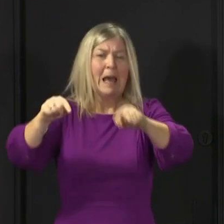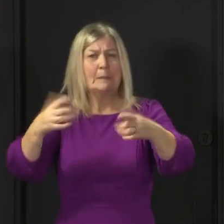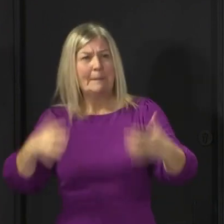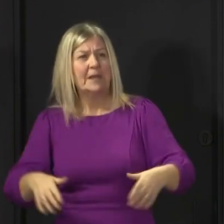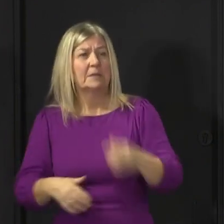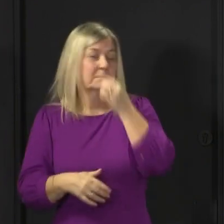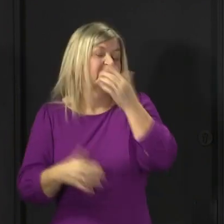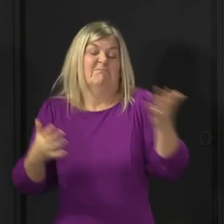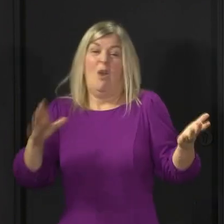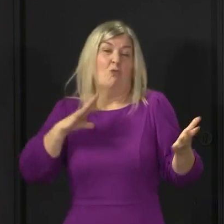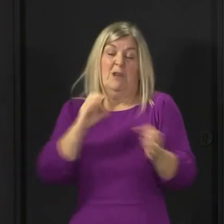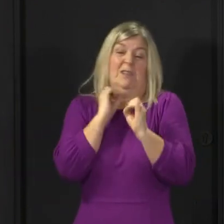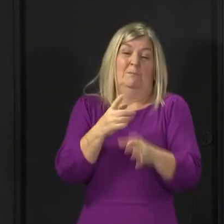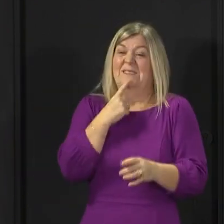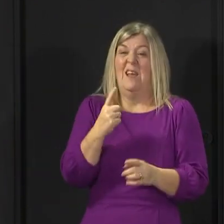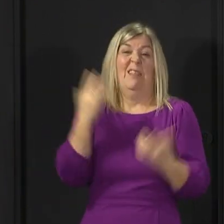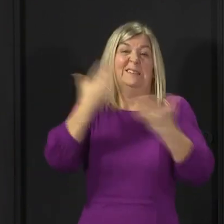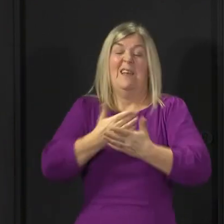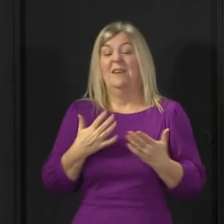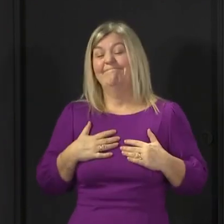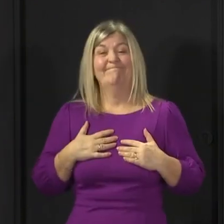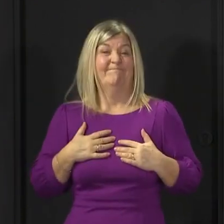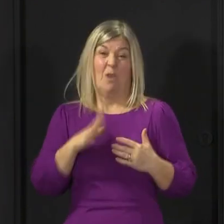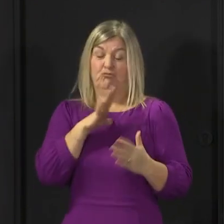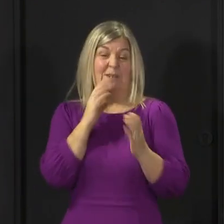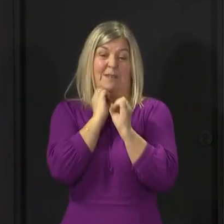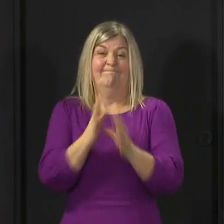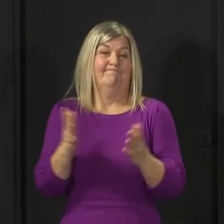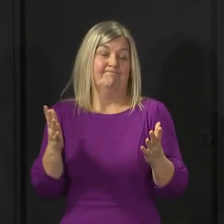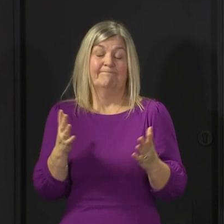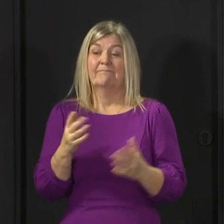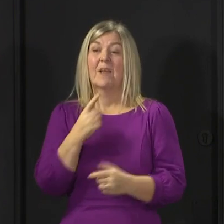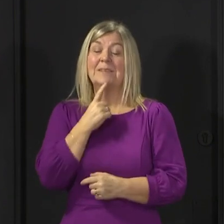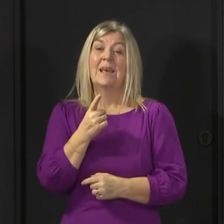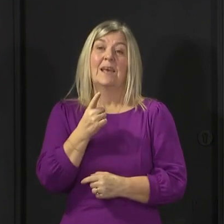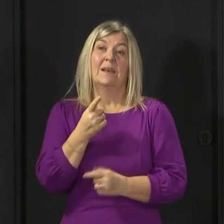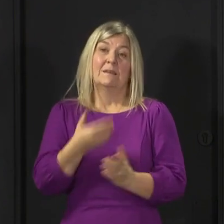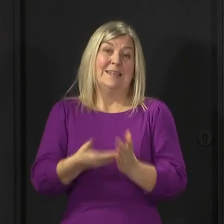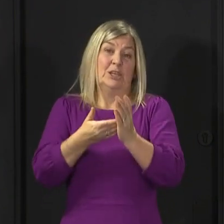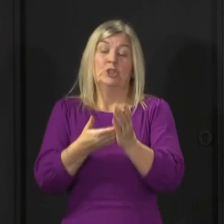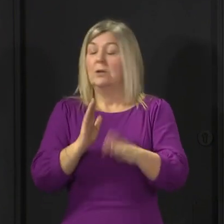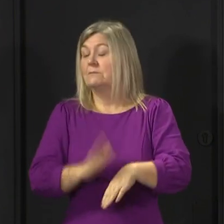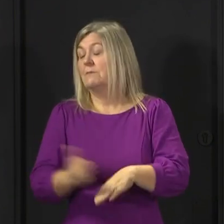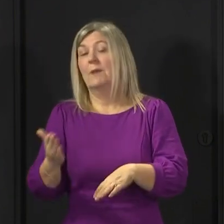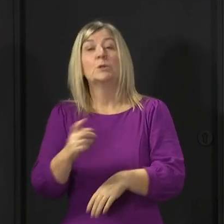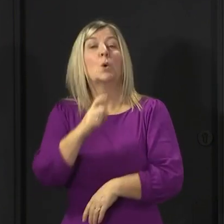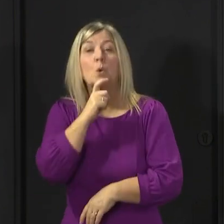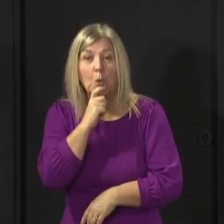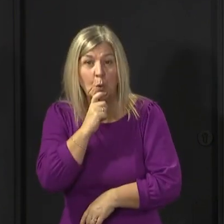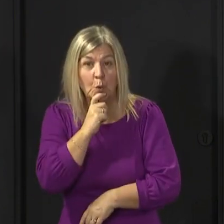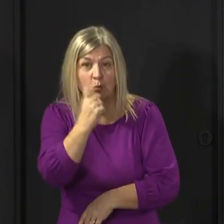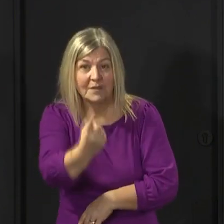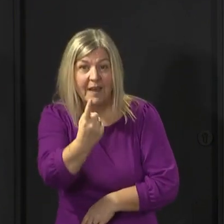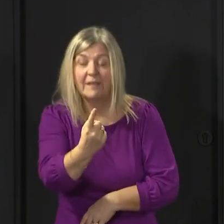I've already given my reaction to the Celtic Park scenes. The only thing I would say in addition to that, I don't care if you're a Celtic fan, Rangers fan,